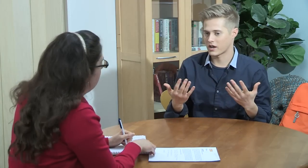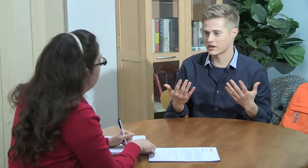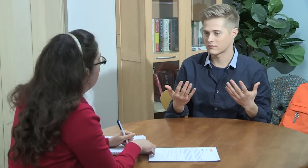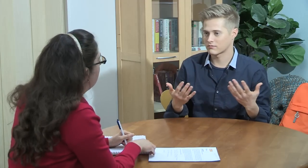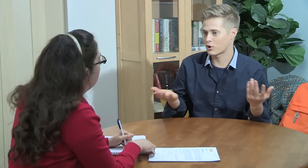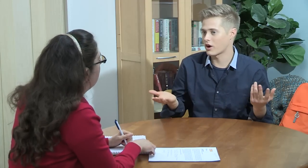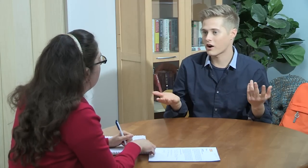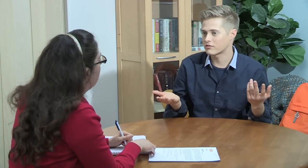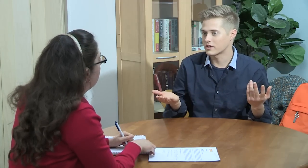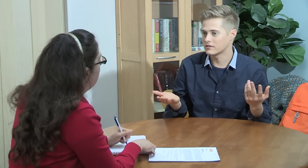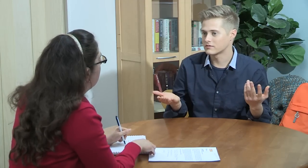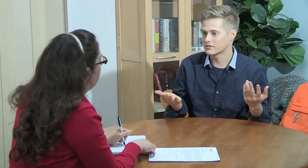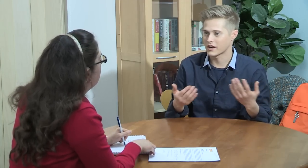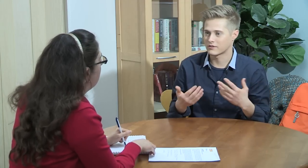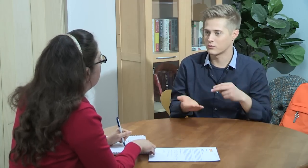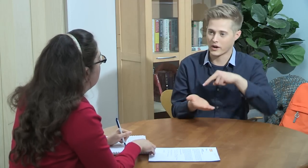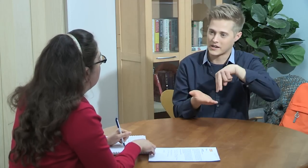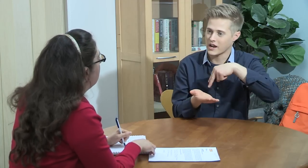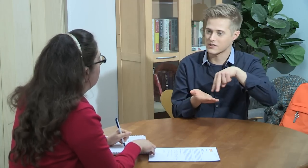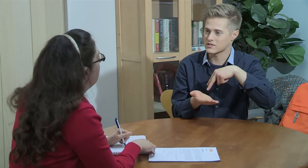like choreography, like when I dance.